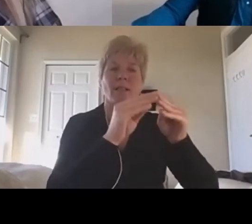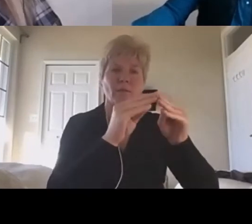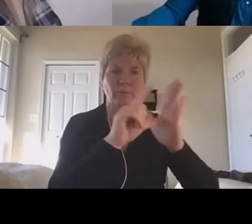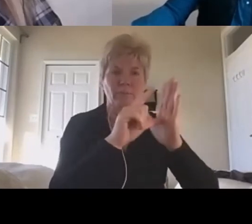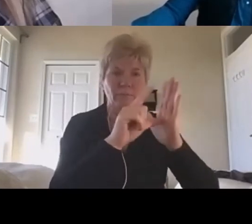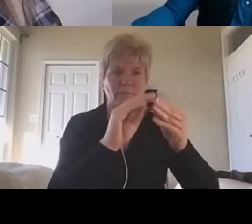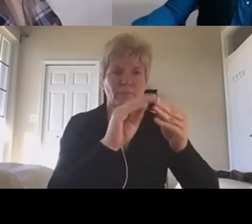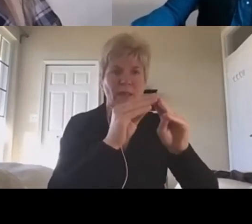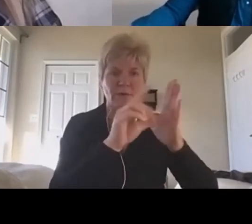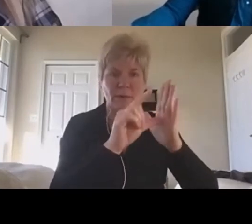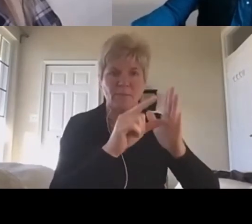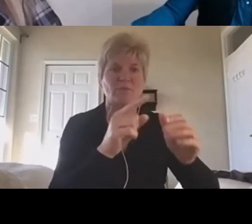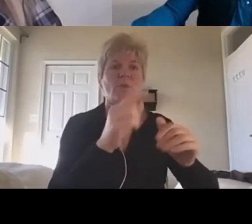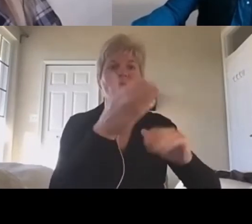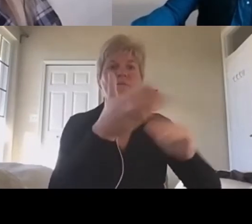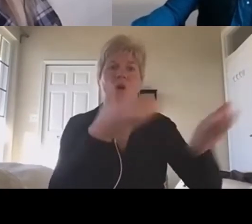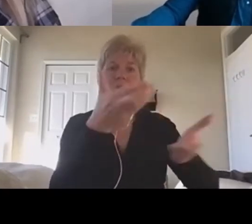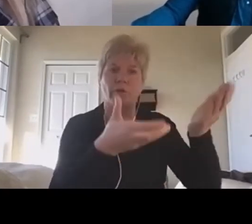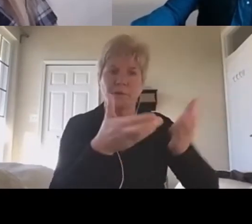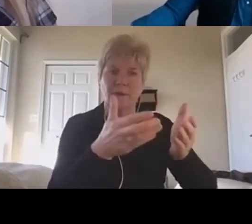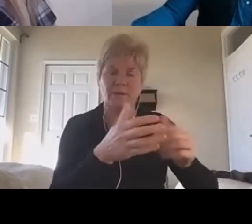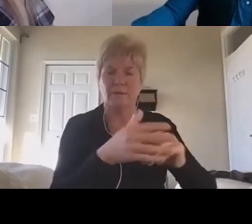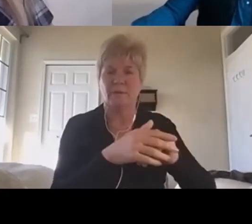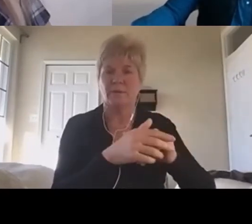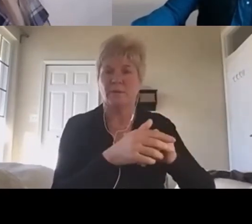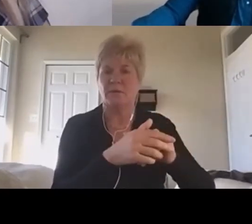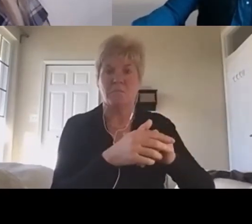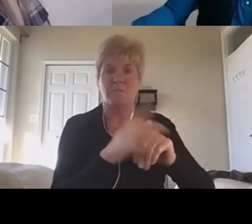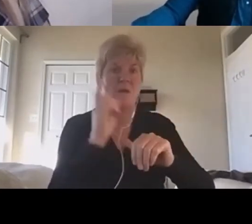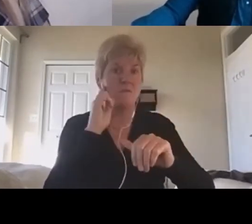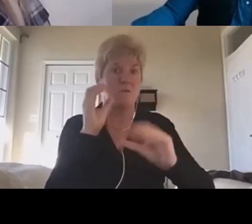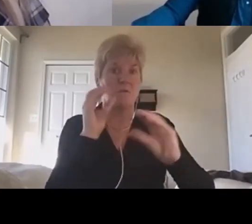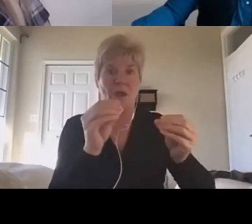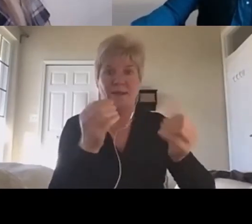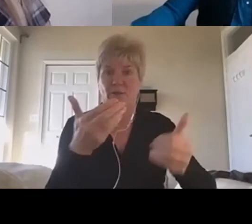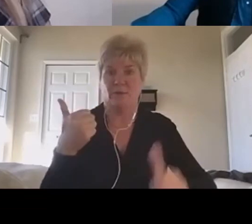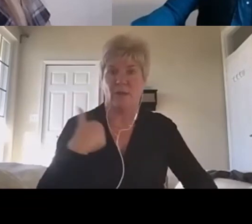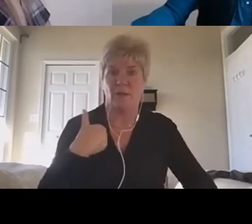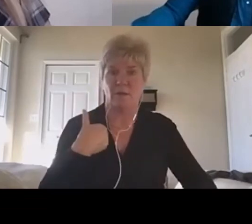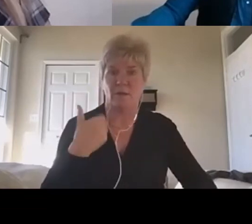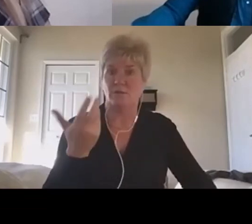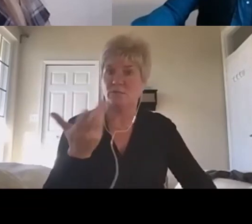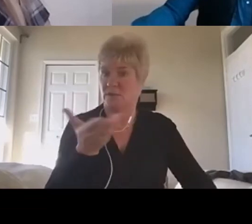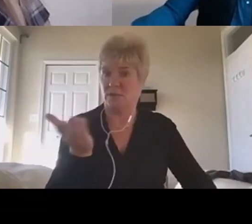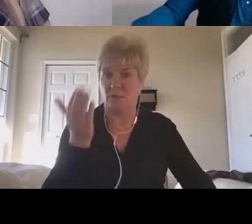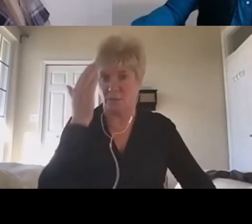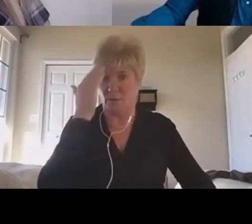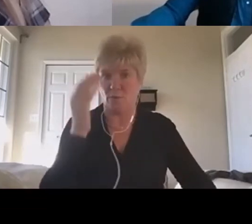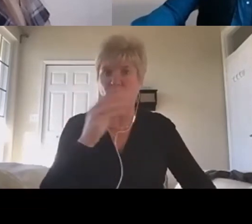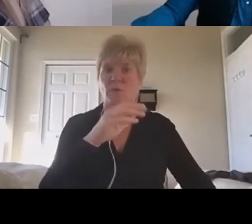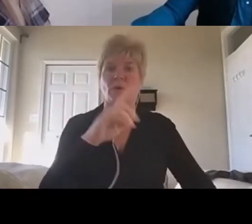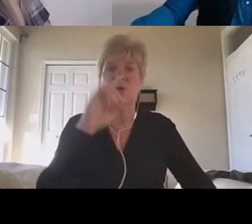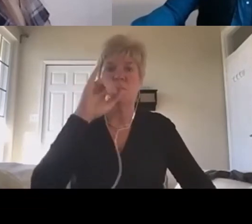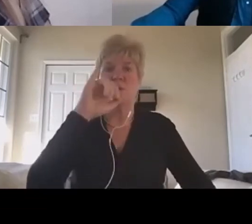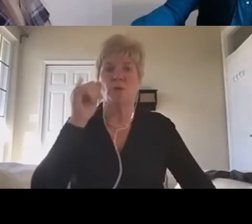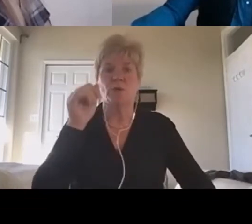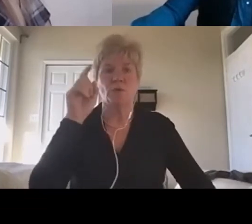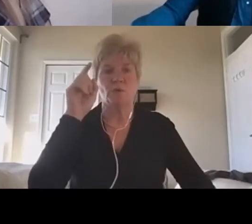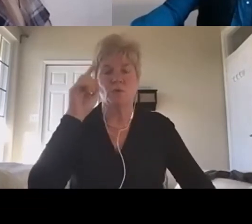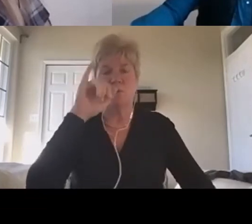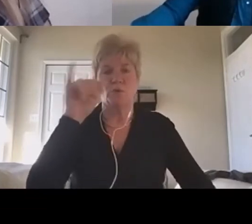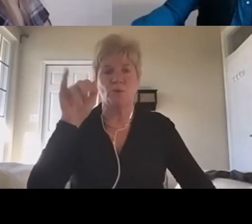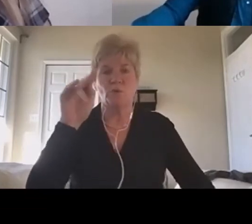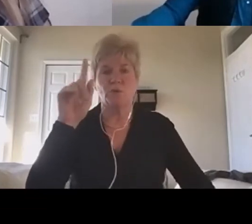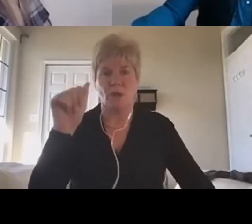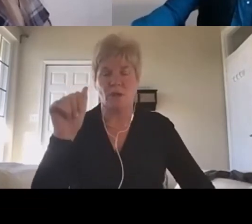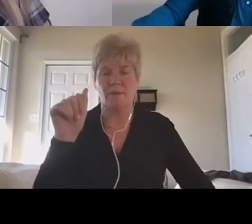hiring decisions. I haven't heard of any in Canada. There is one, if I can, not in